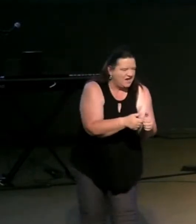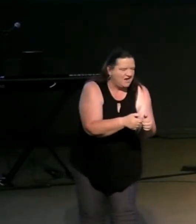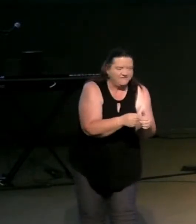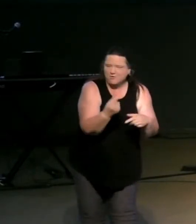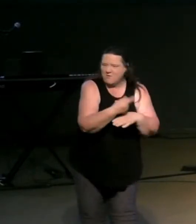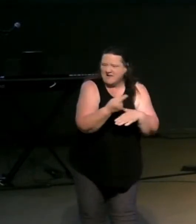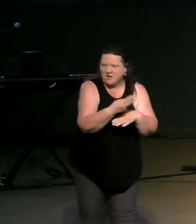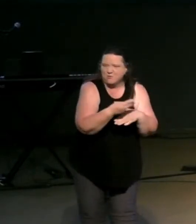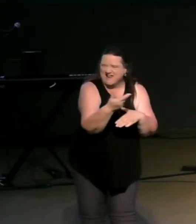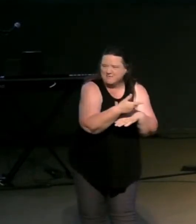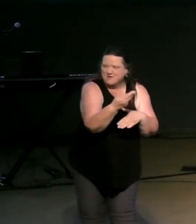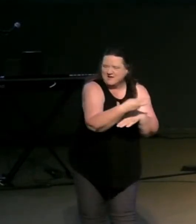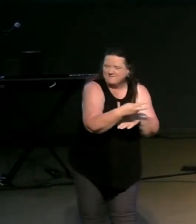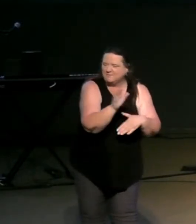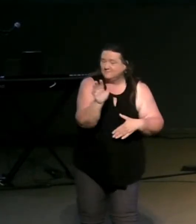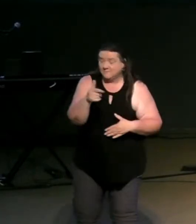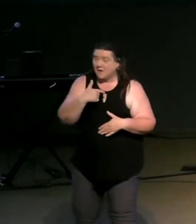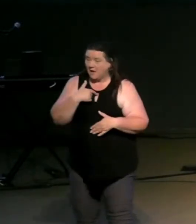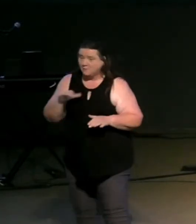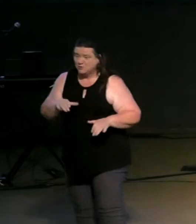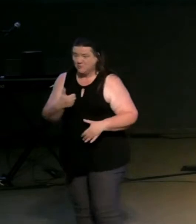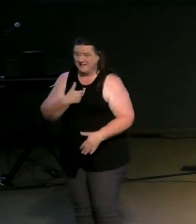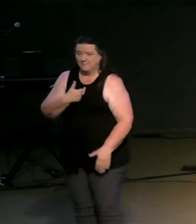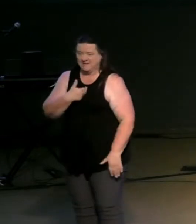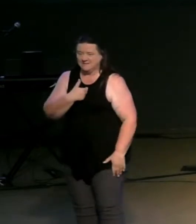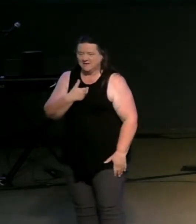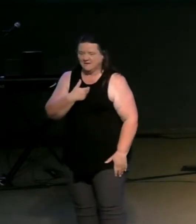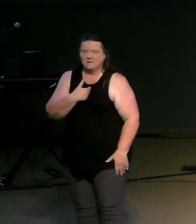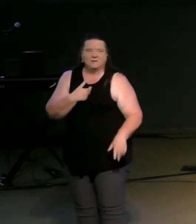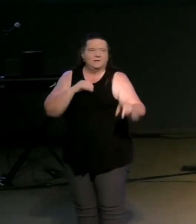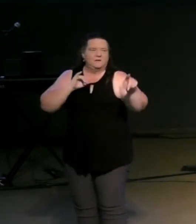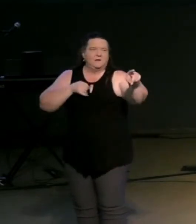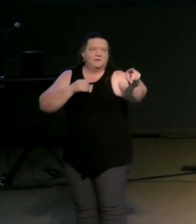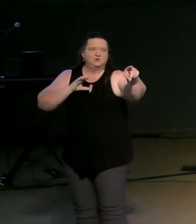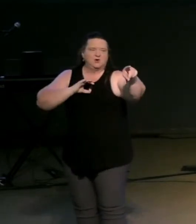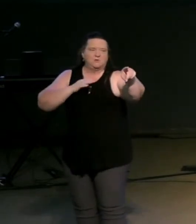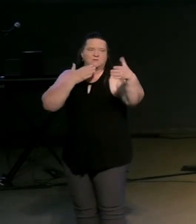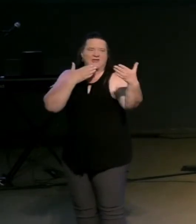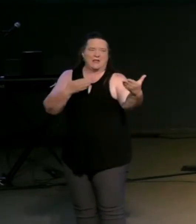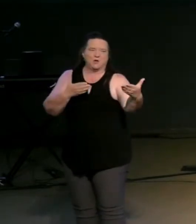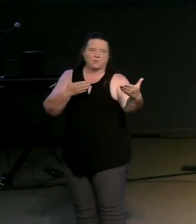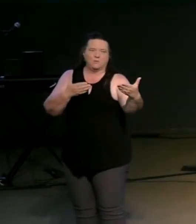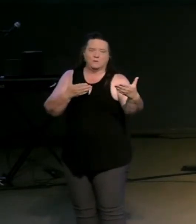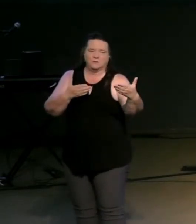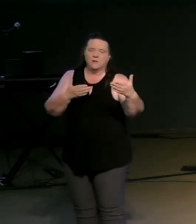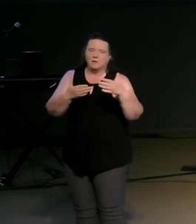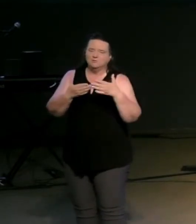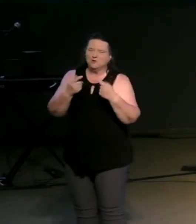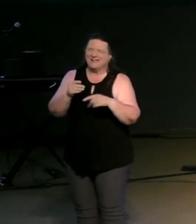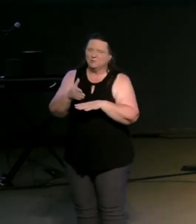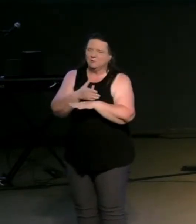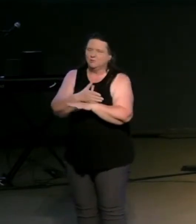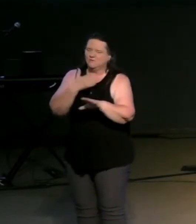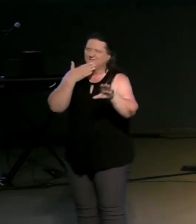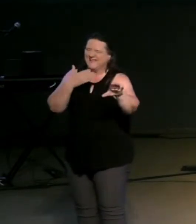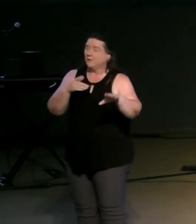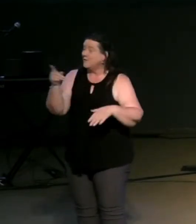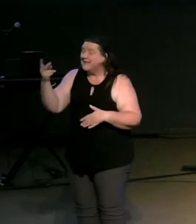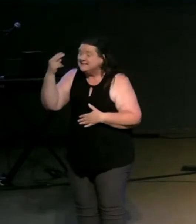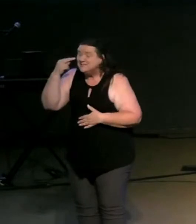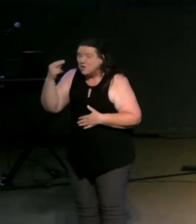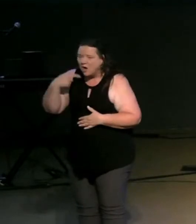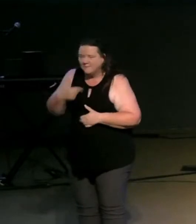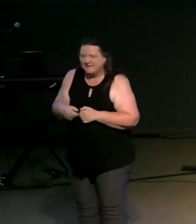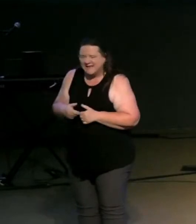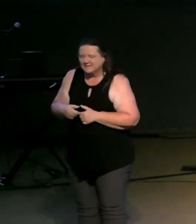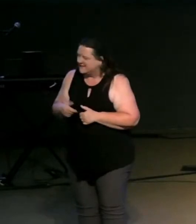days and i found myself doing that and joe contraris wherever you are i i'm working on it he saw me the other